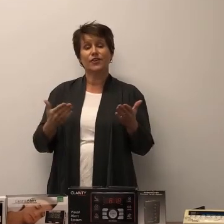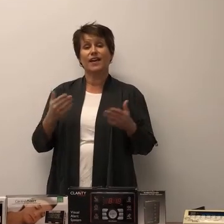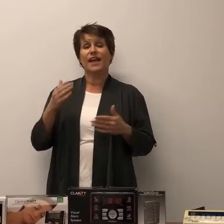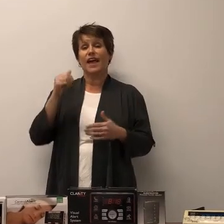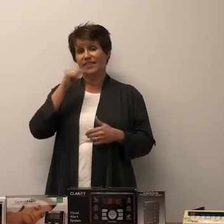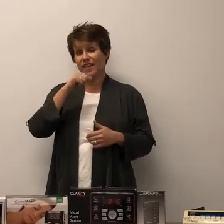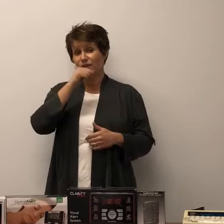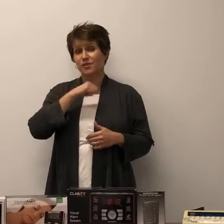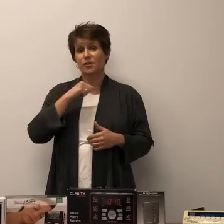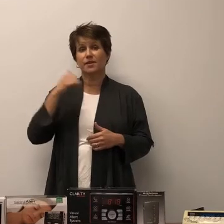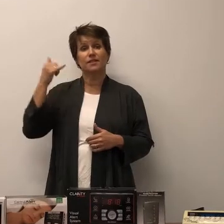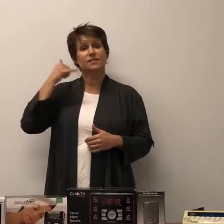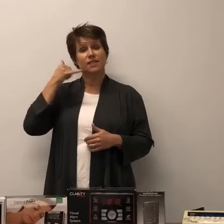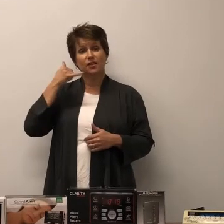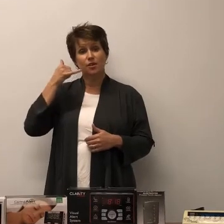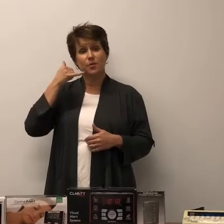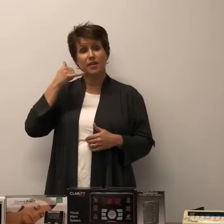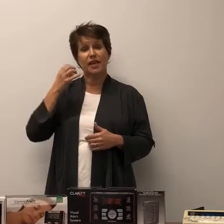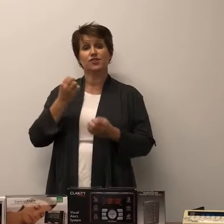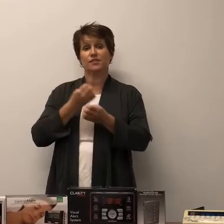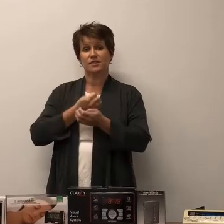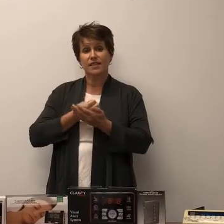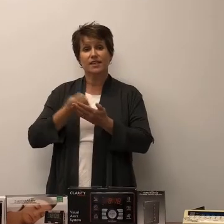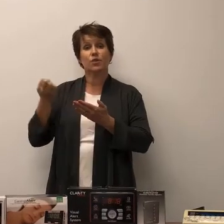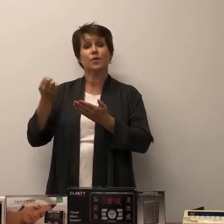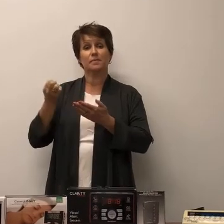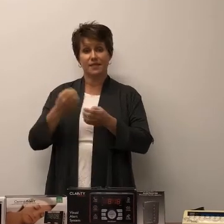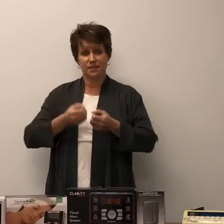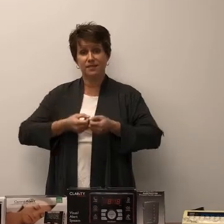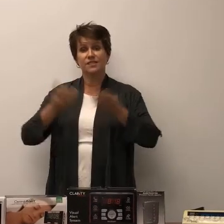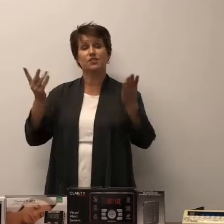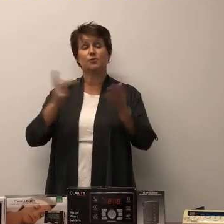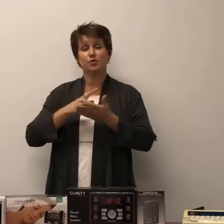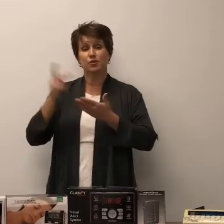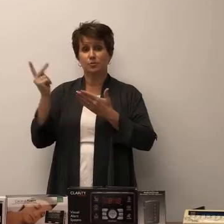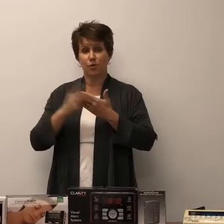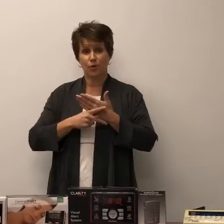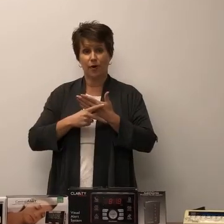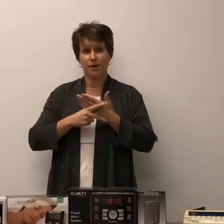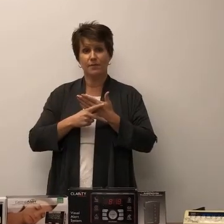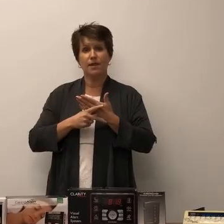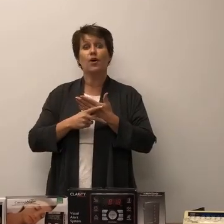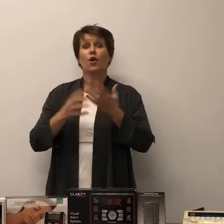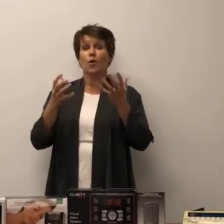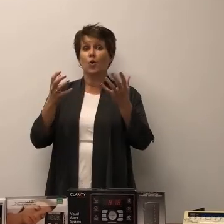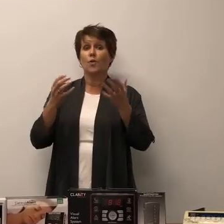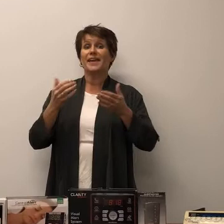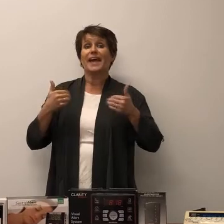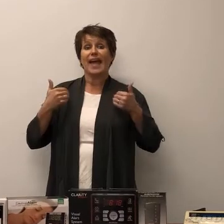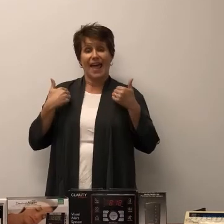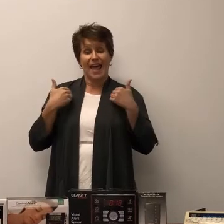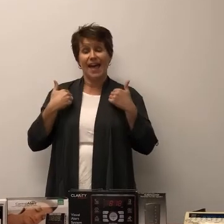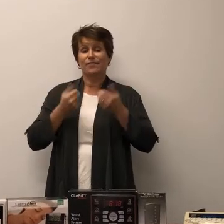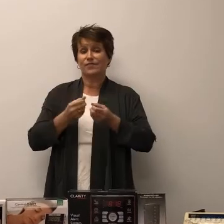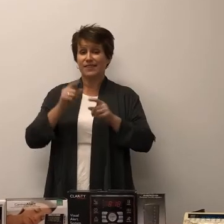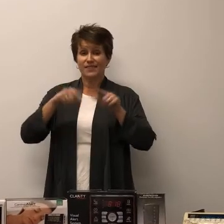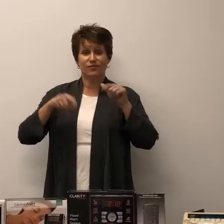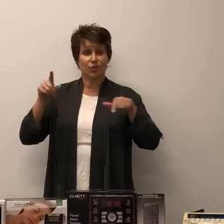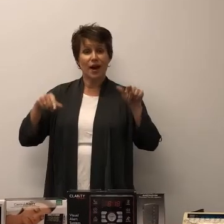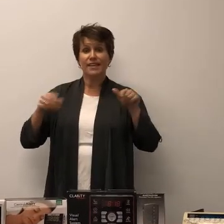at the Arizona Telecommunications Equipment Distribution Program, we have a variety